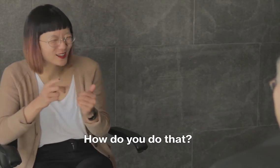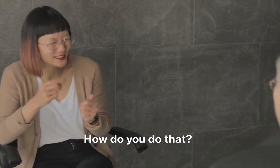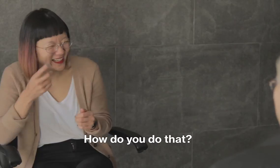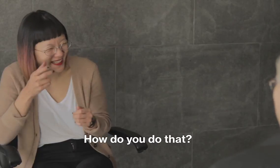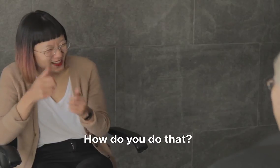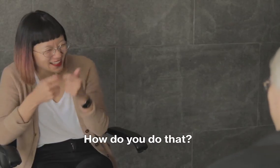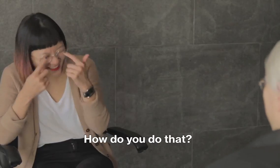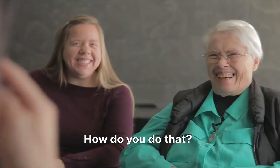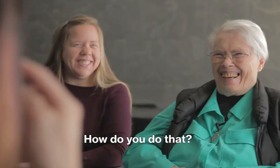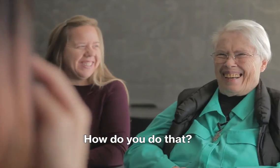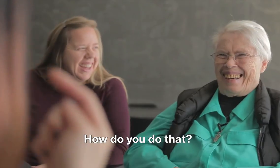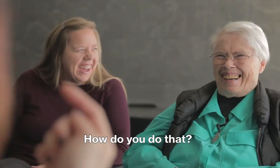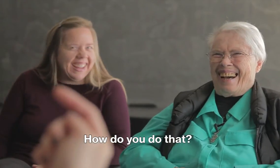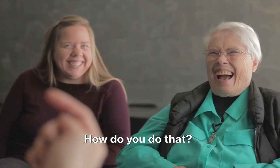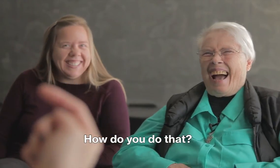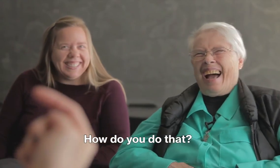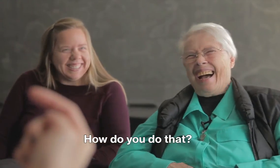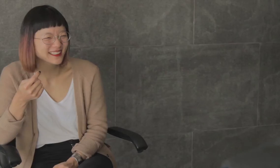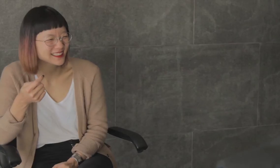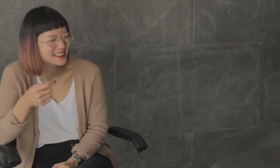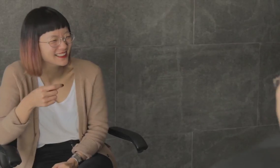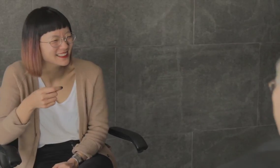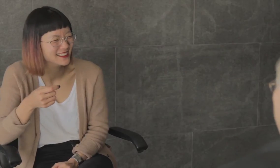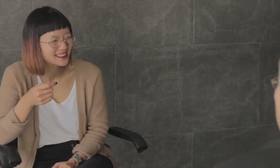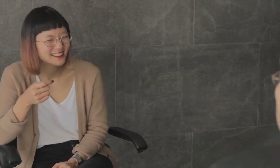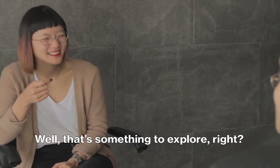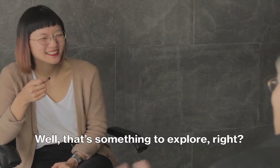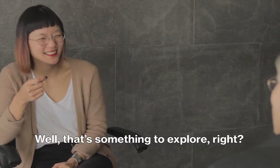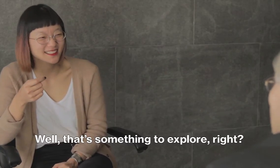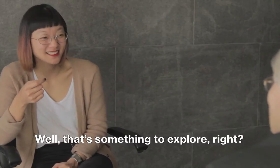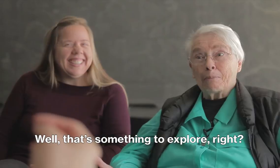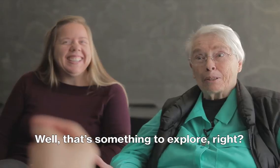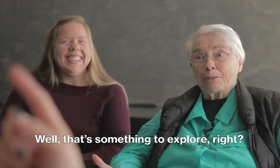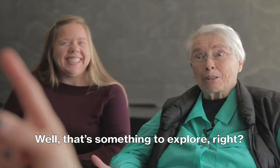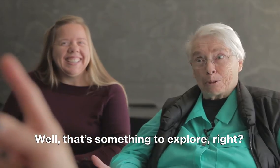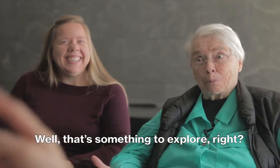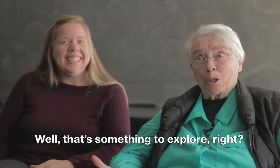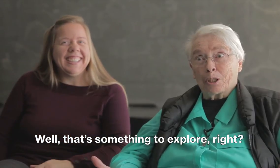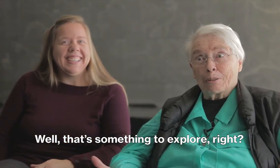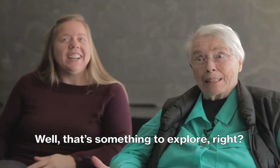How do you do that? Well, that's something to explore, right?